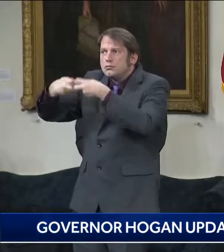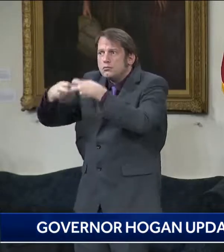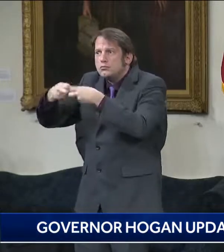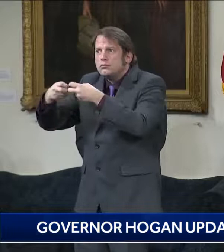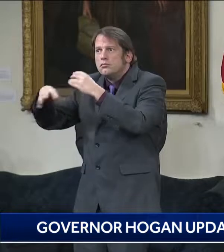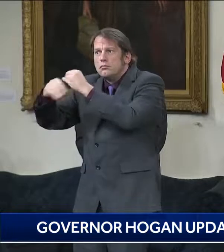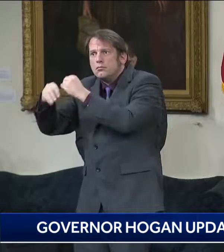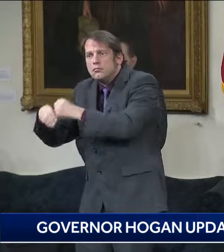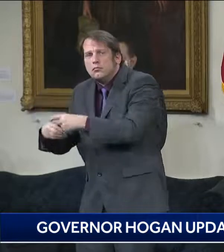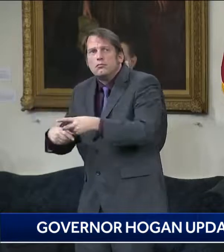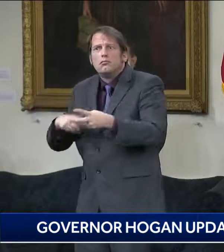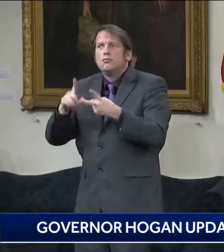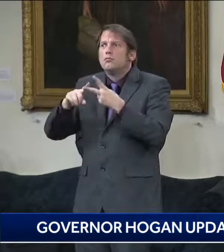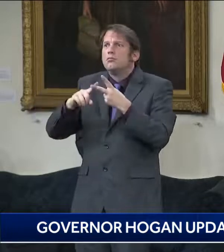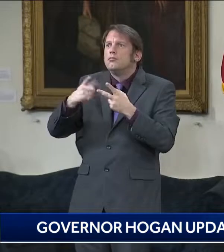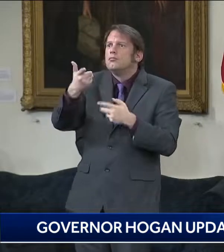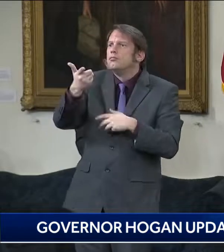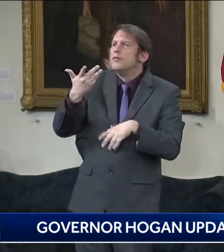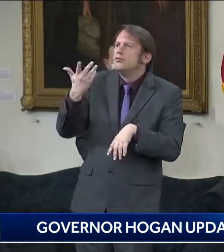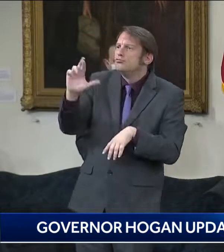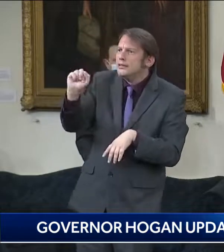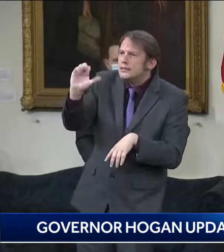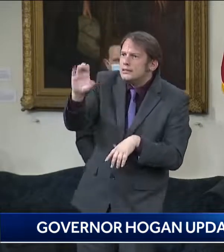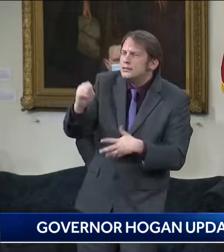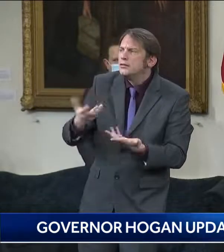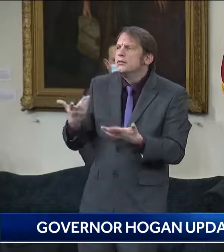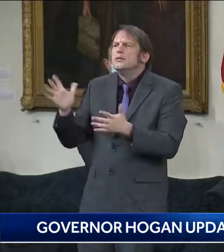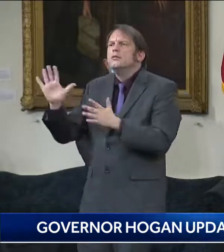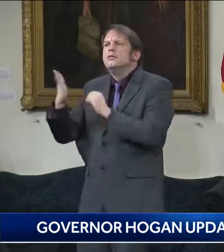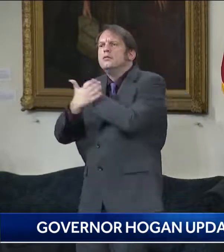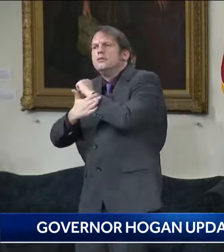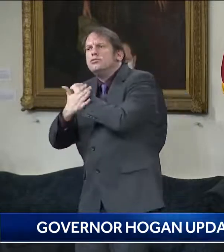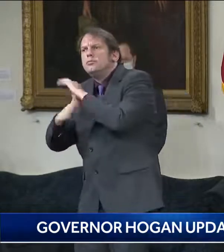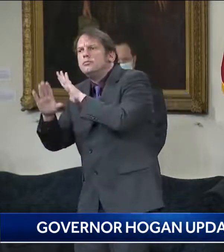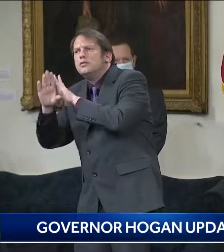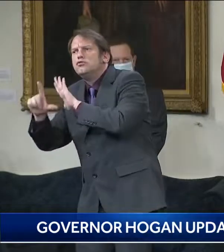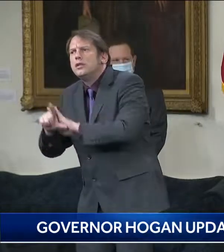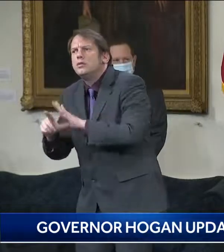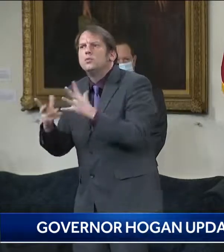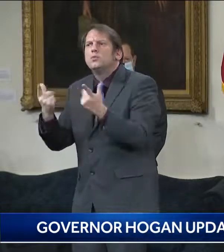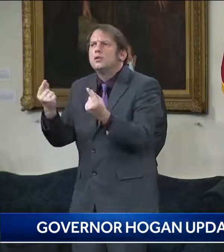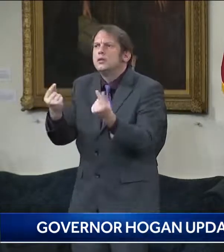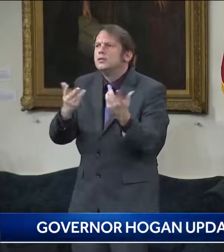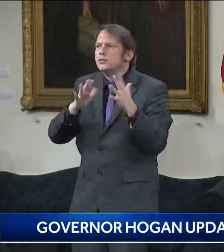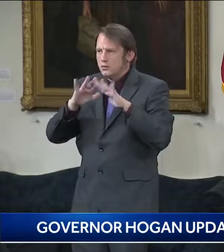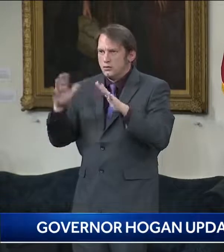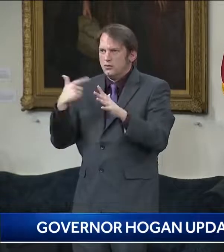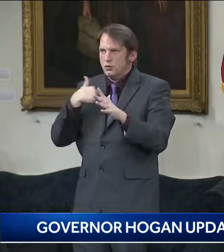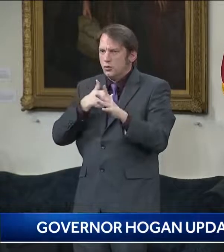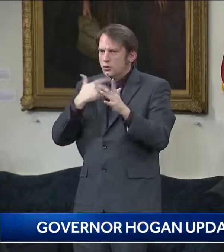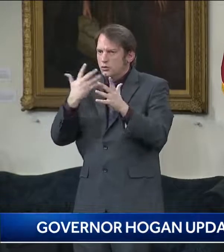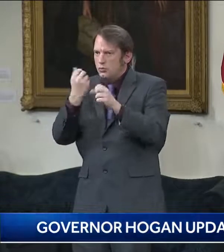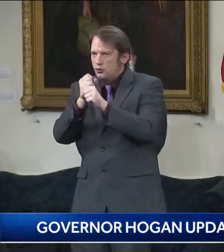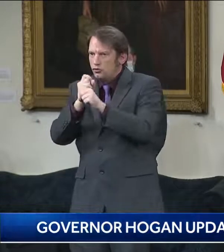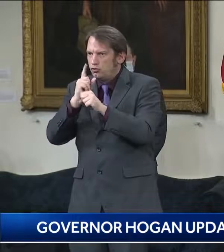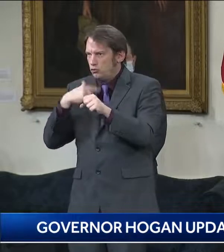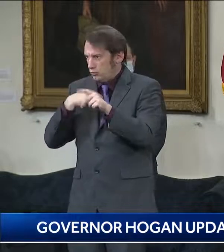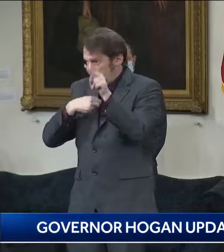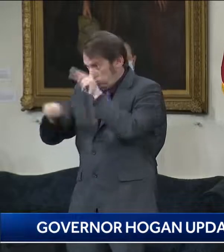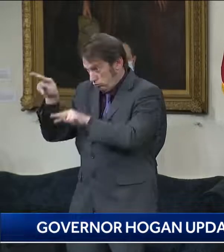lean in, um, right now, um, on the, on the equity issue. So they can selectively reach out to those who have been